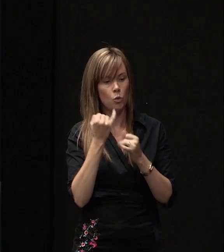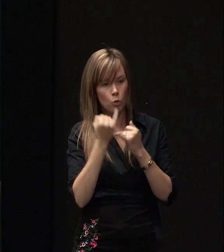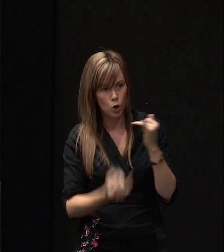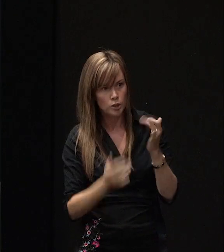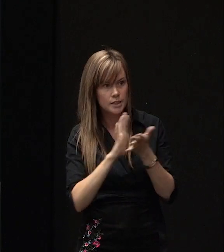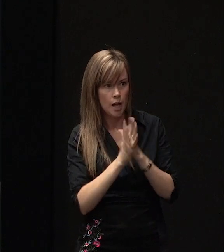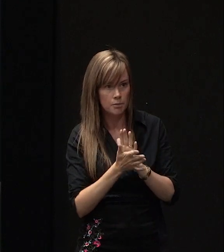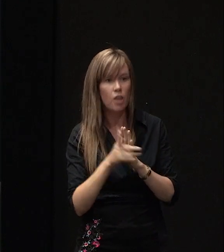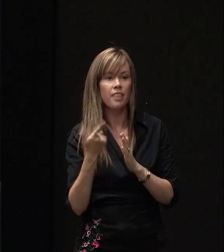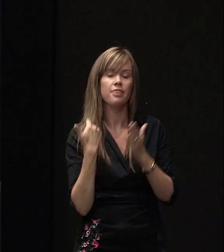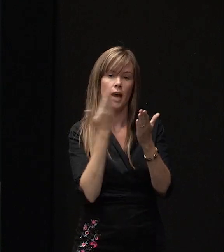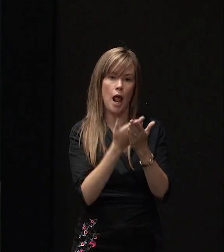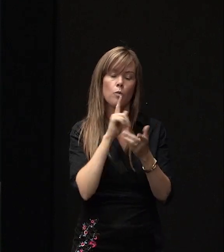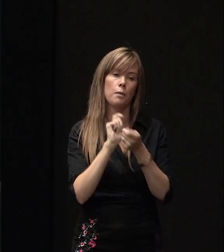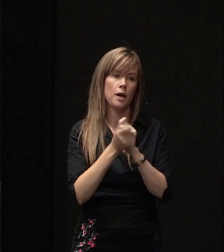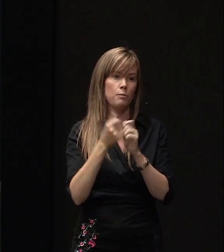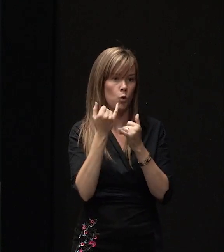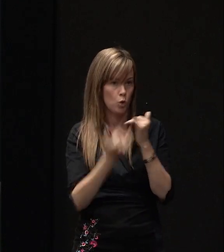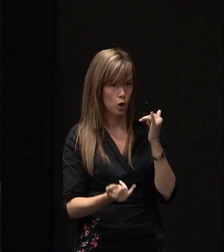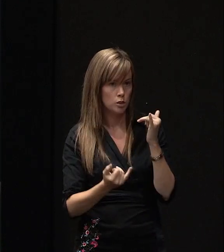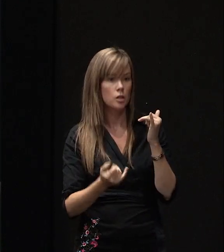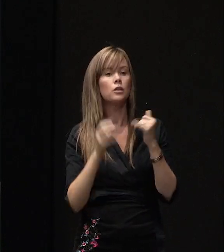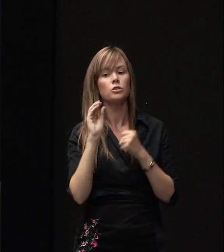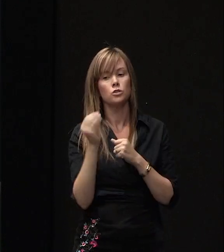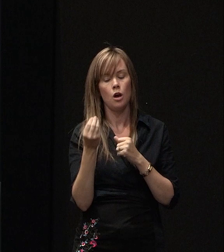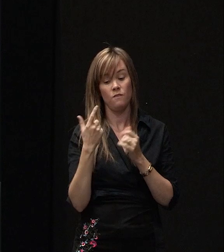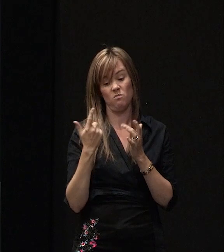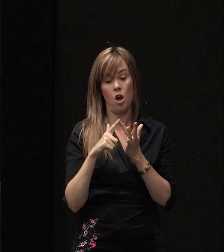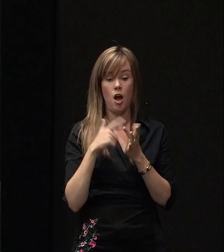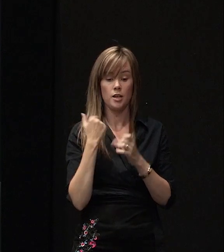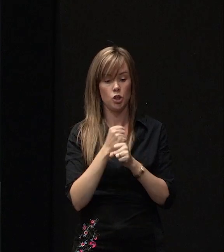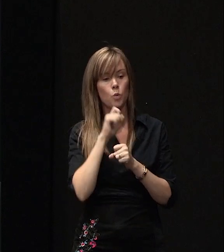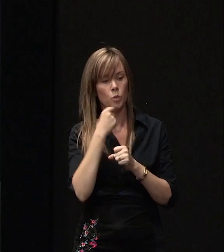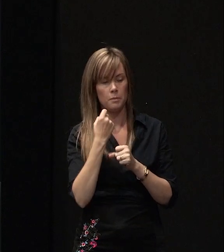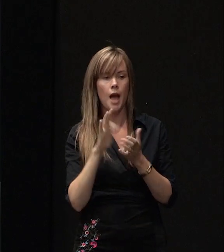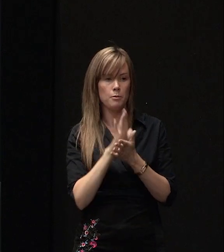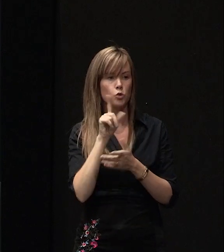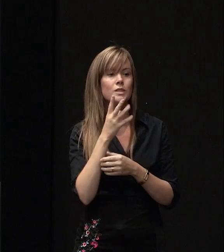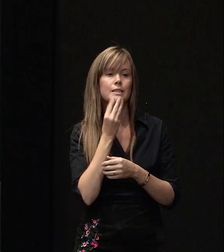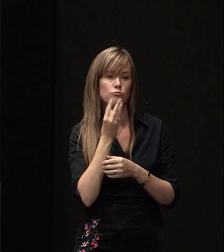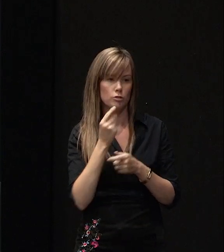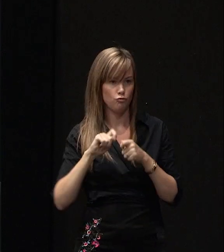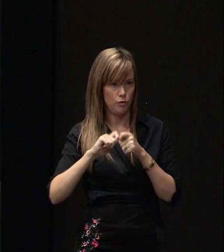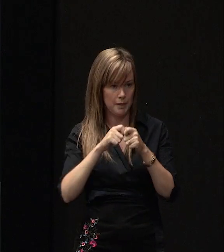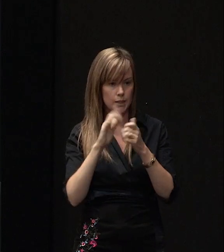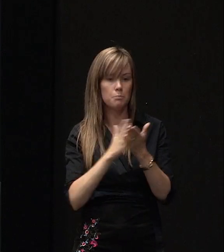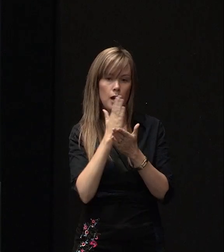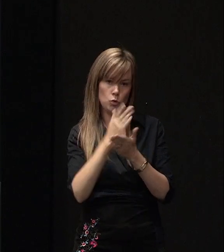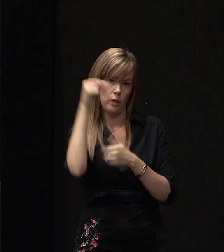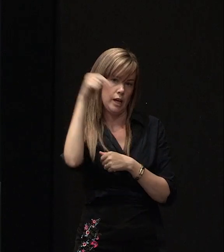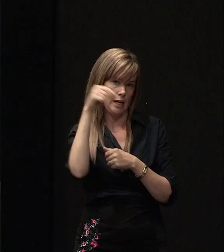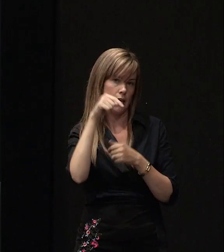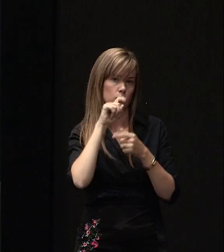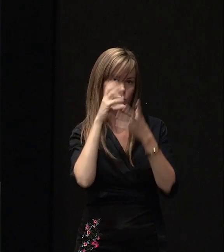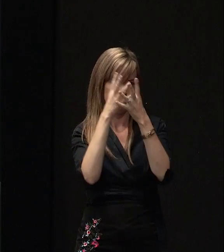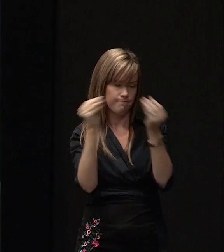then the claim will become worse so we'd be happy at least at IAG to carry out temporary repairs and make sure that that leak was put to a stop so